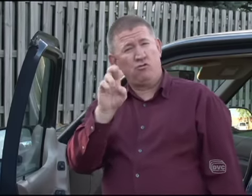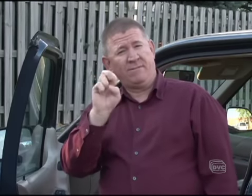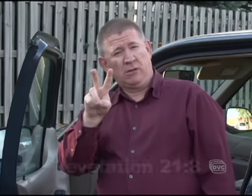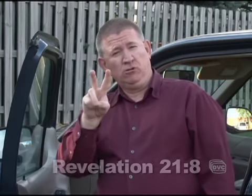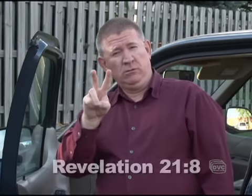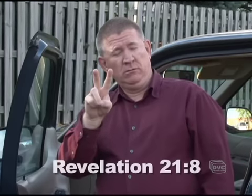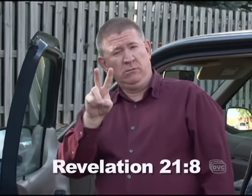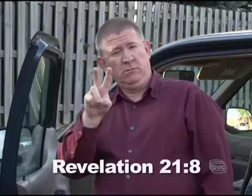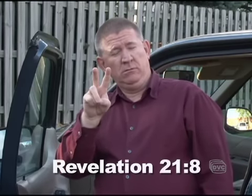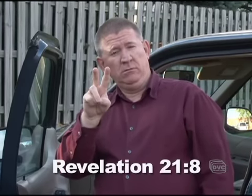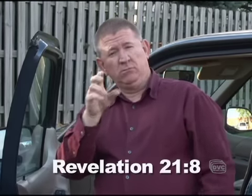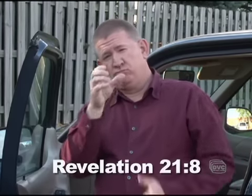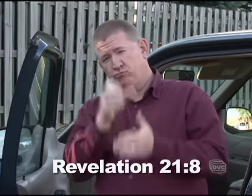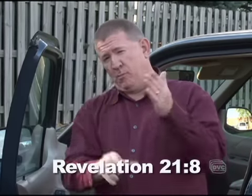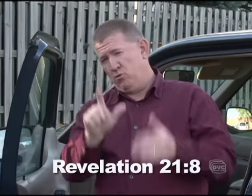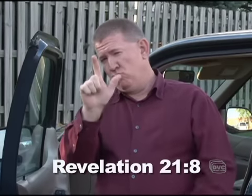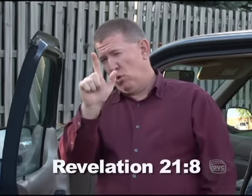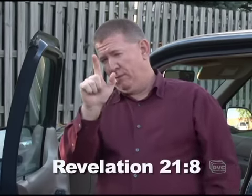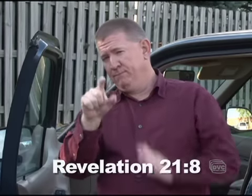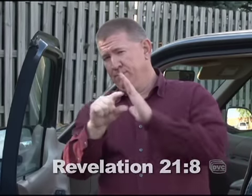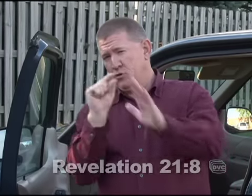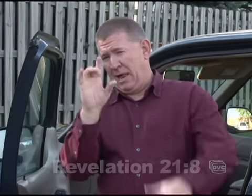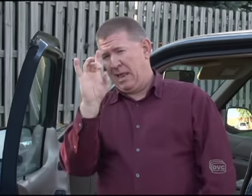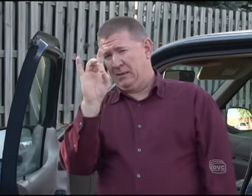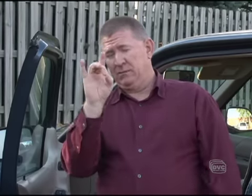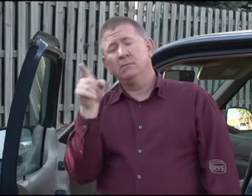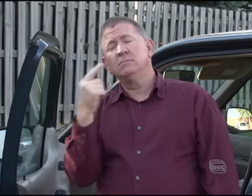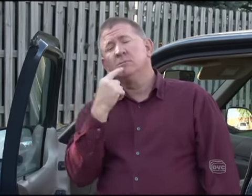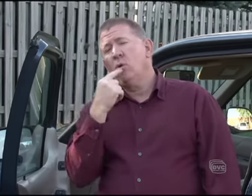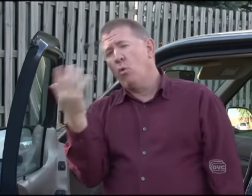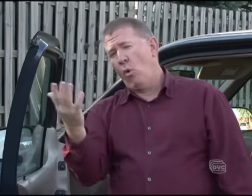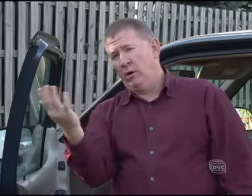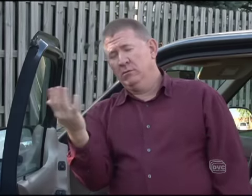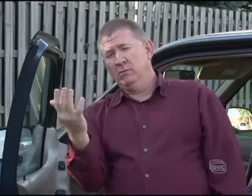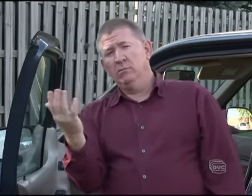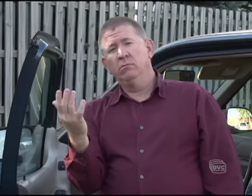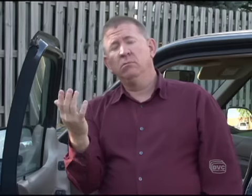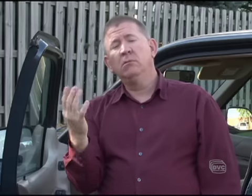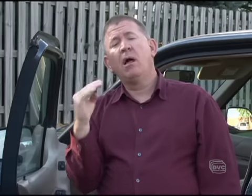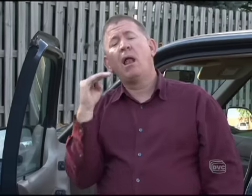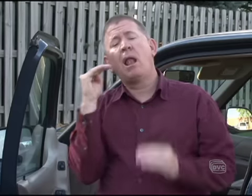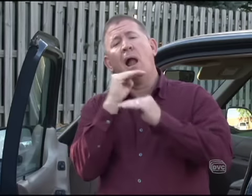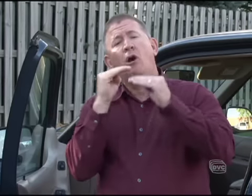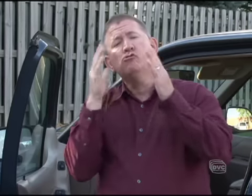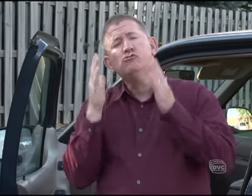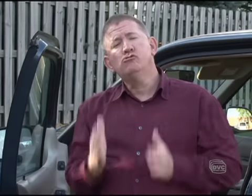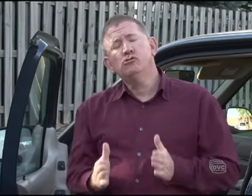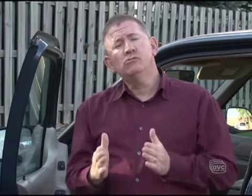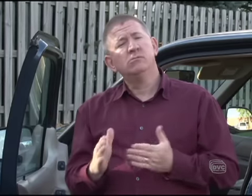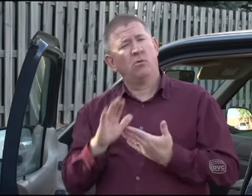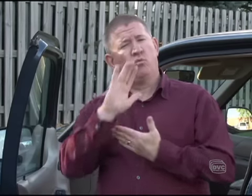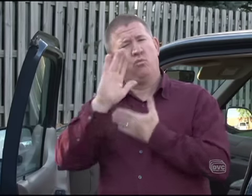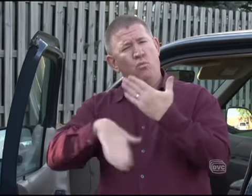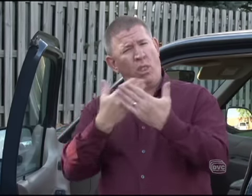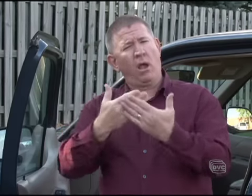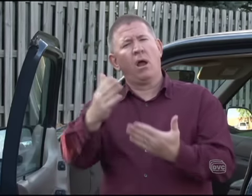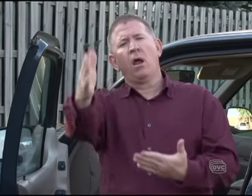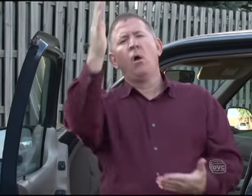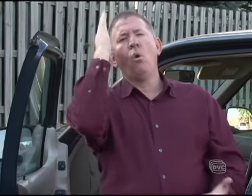Revelation, chapter 21 and verse 8, you know what that says? It says, all liars will be thrown